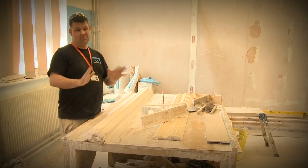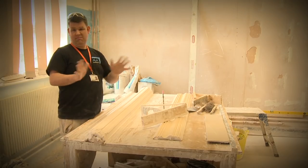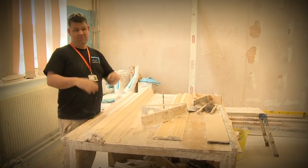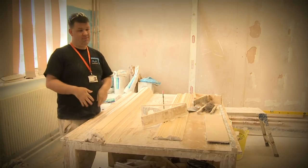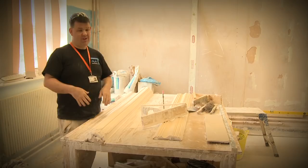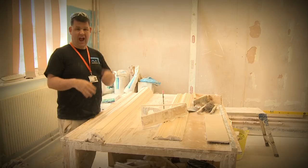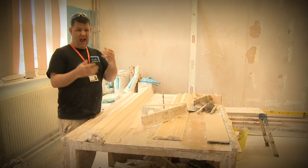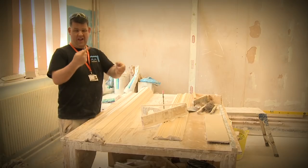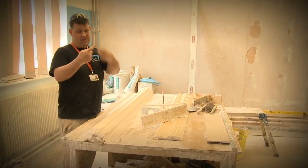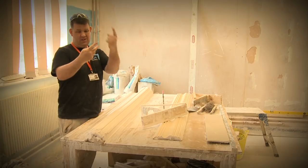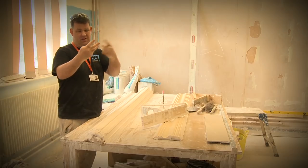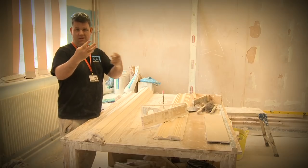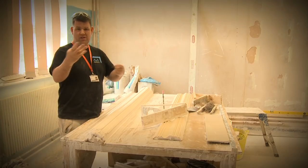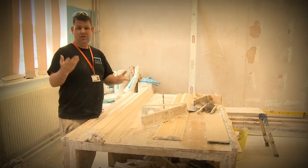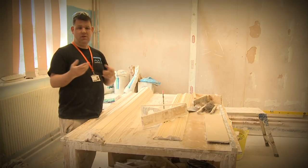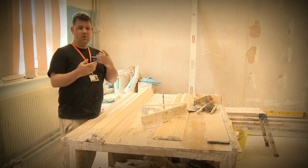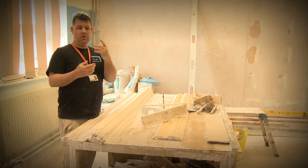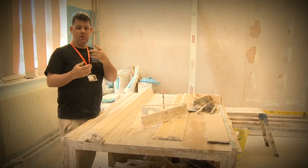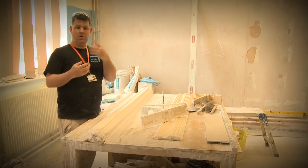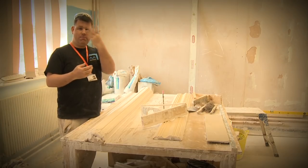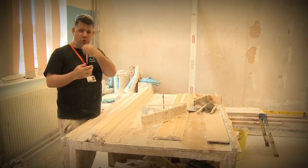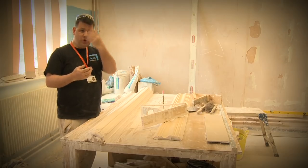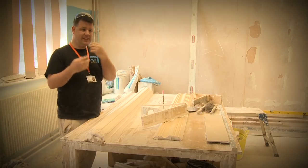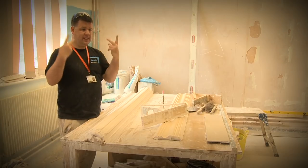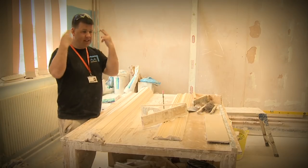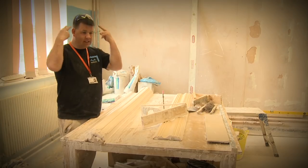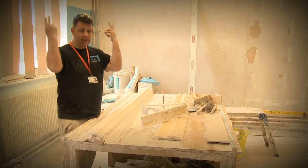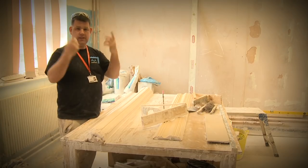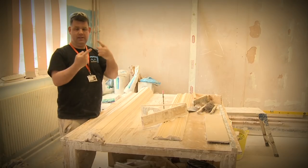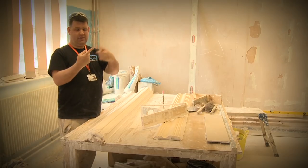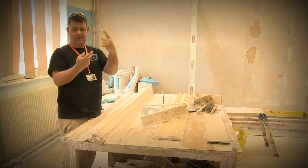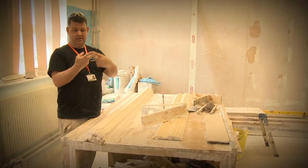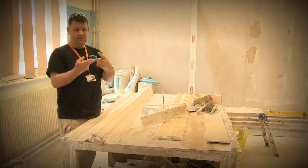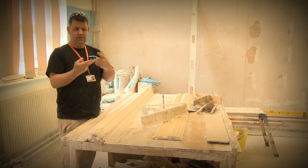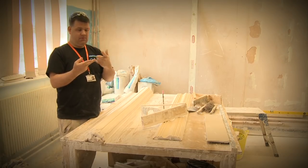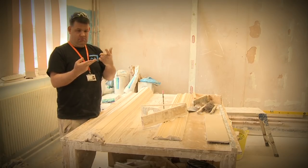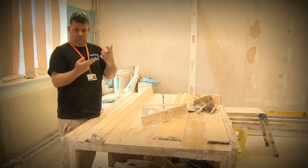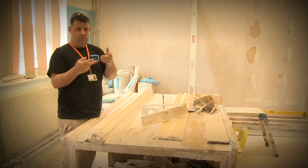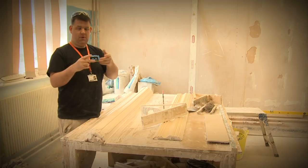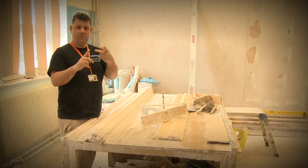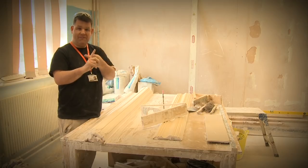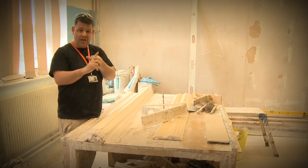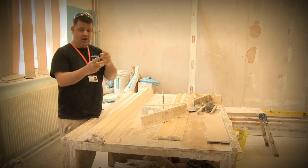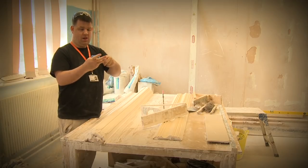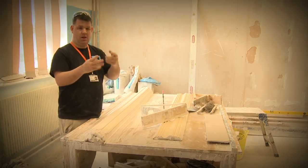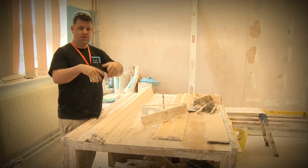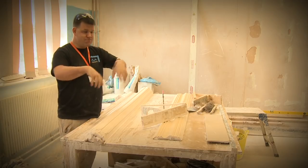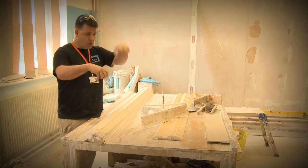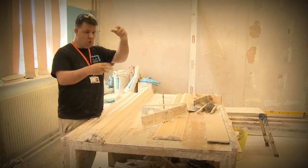hairdressing, motor vehicle, brickwork, painting and decorating, electrical and many